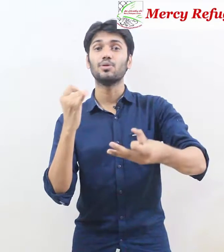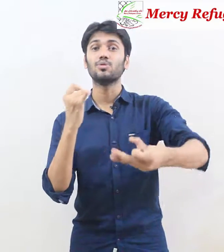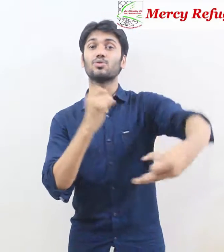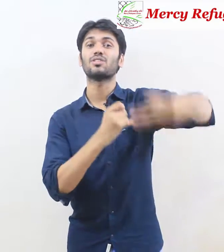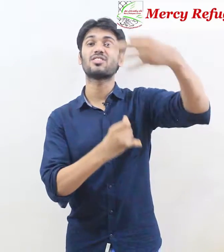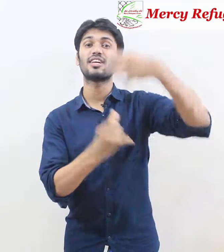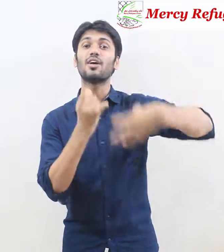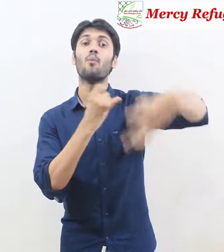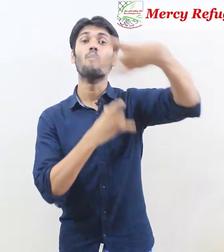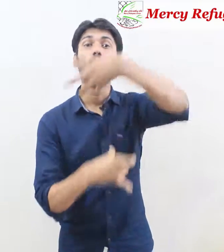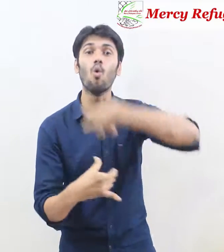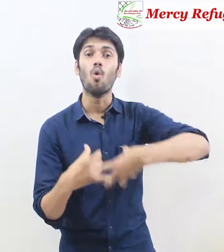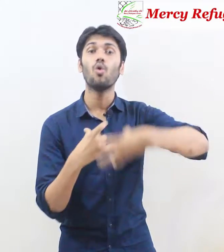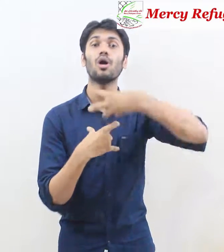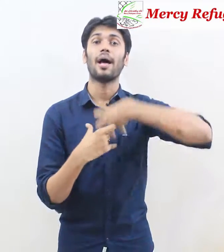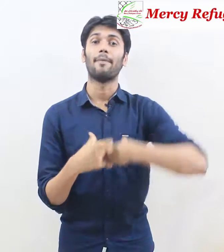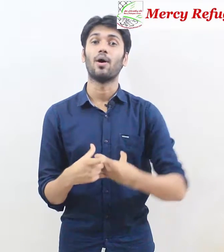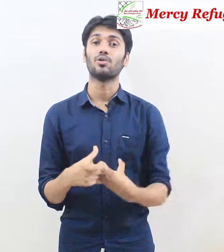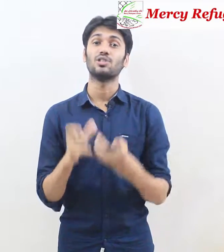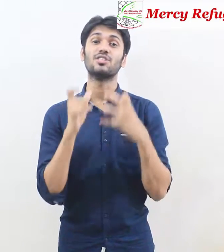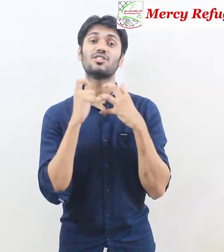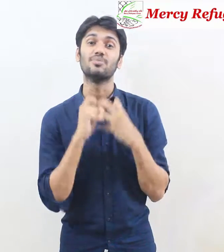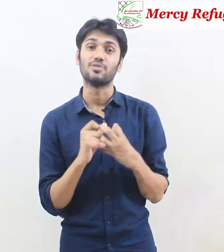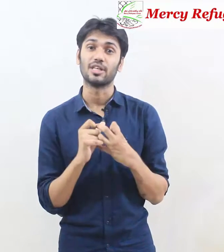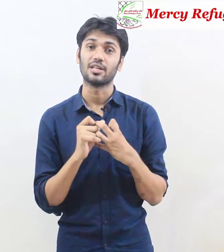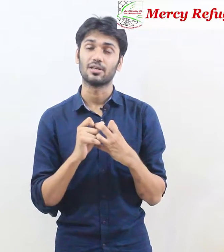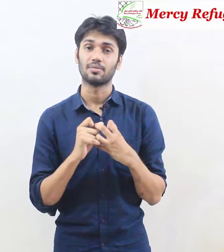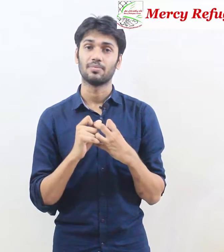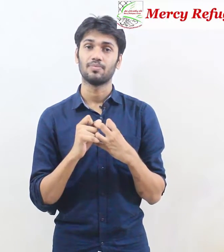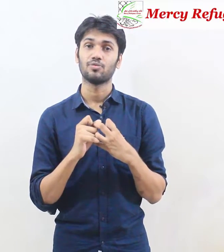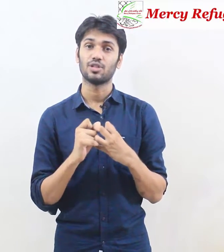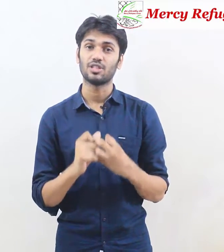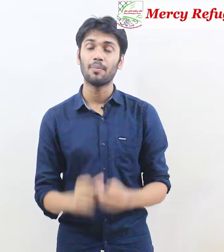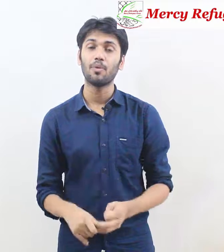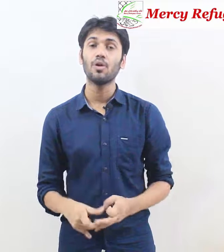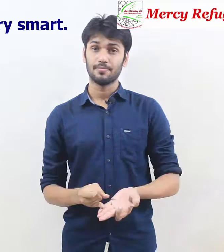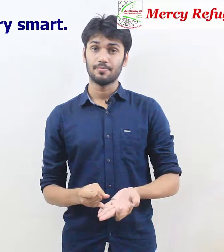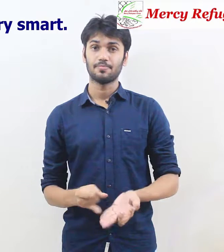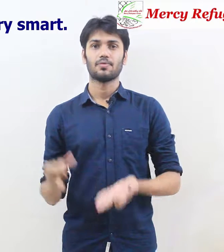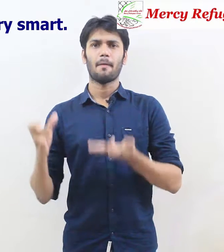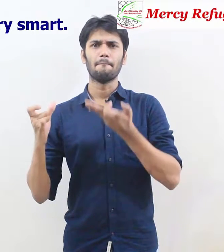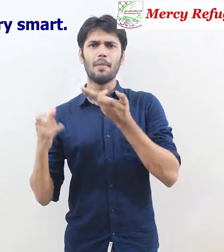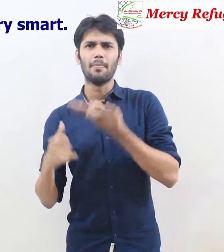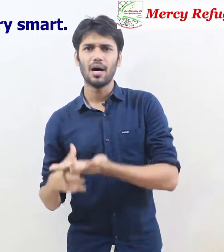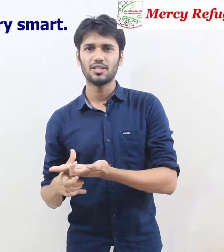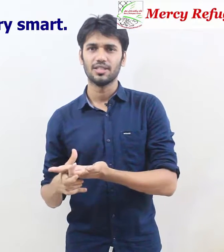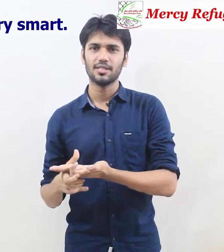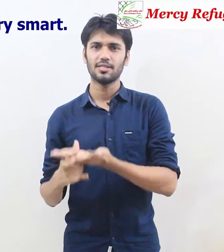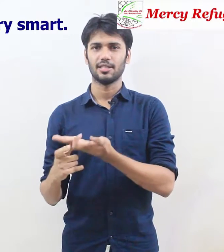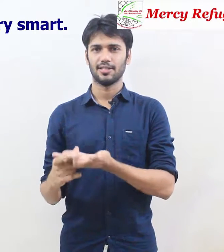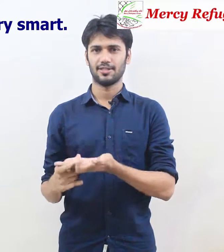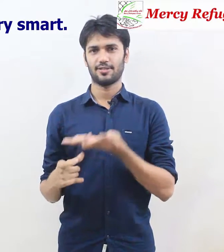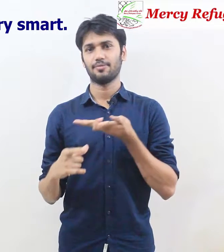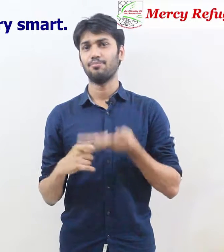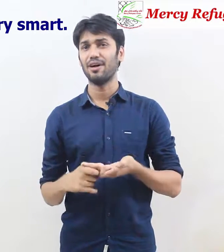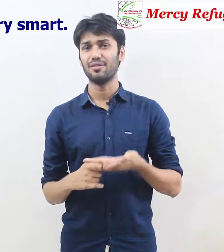you to understand more about this subject for example my mother is very